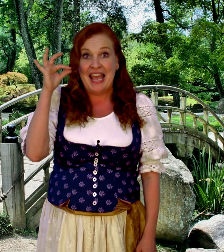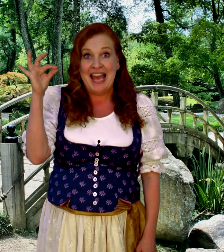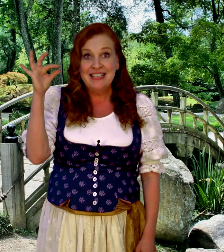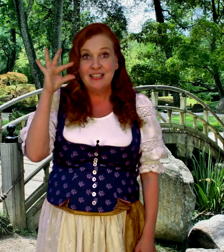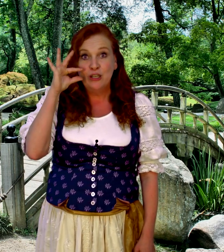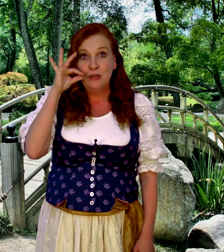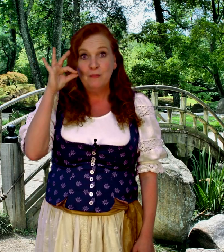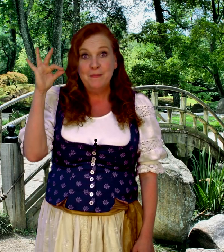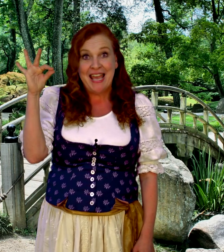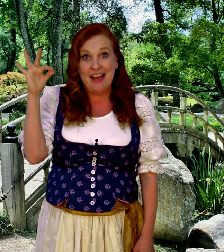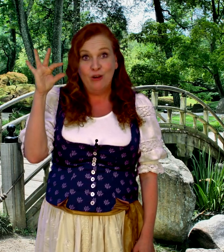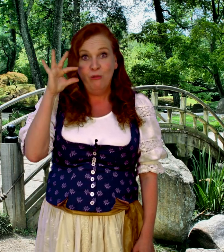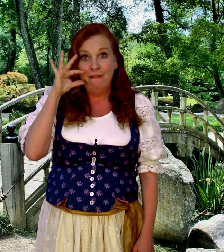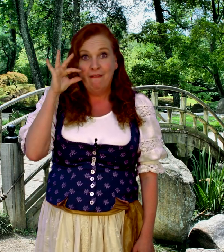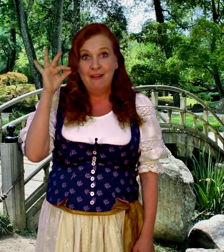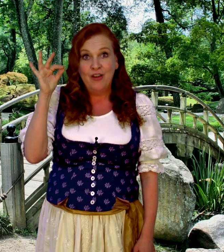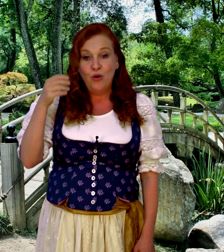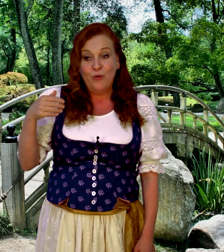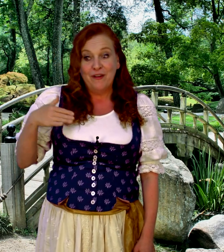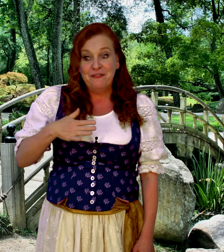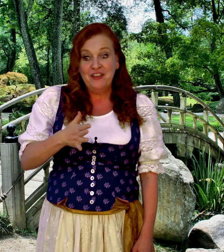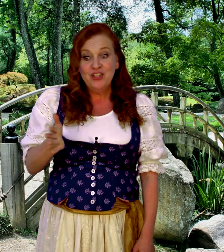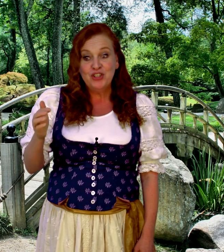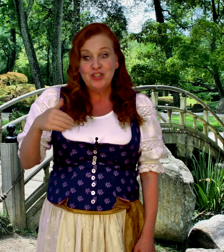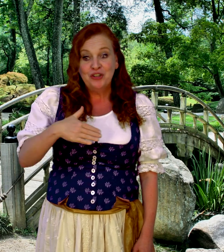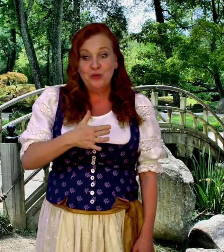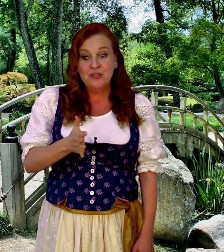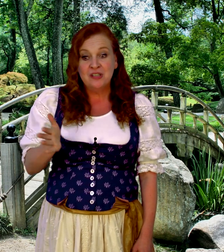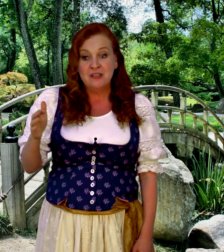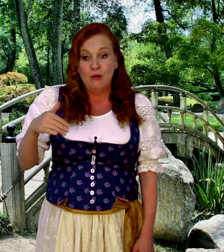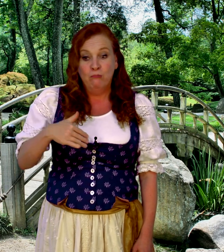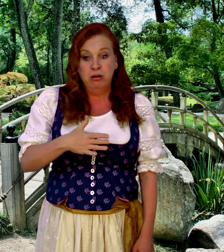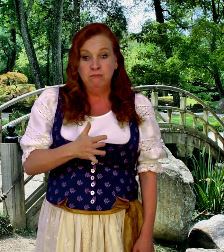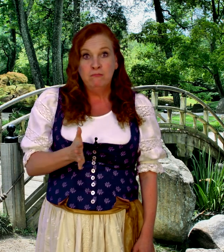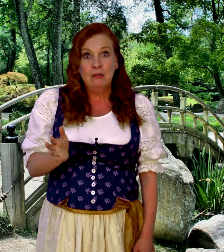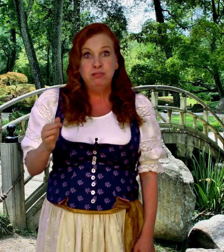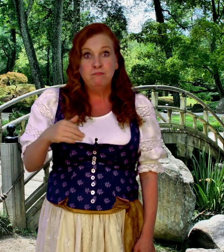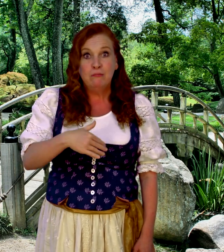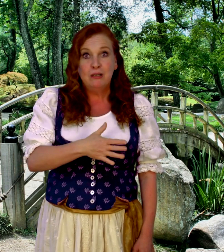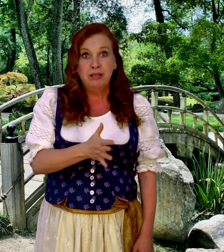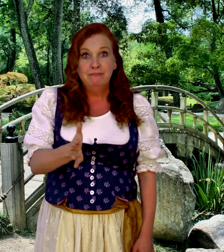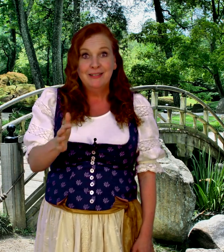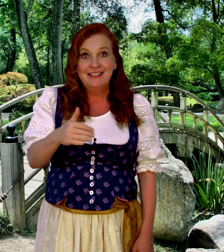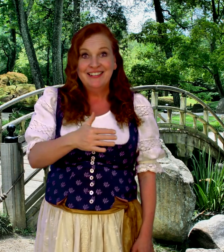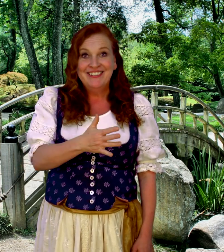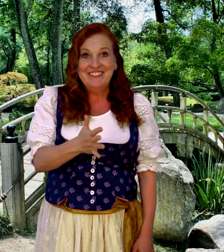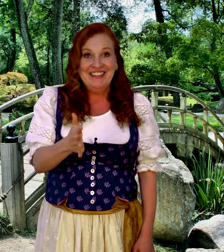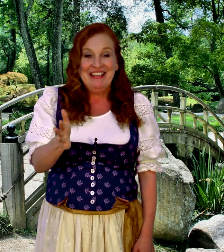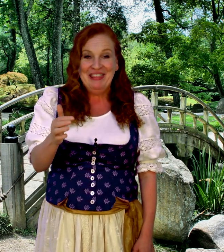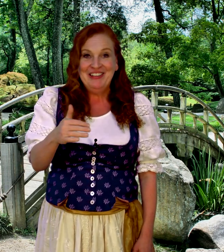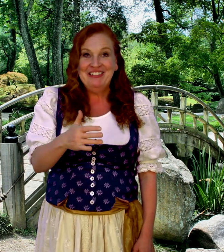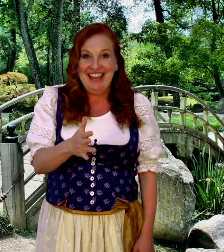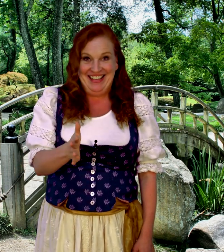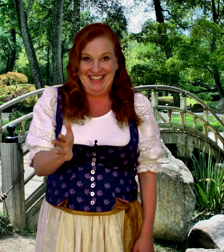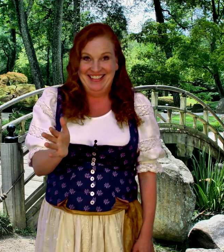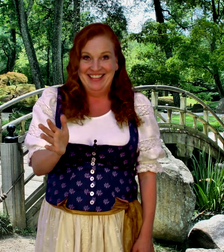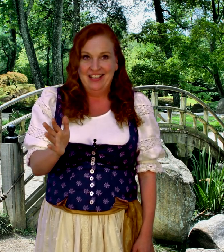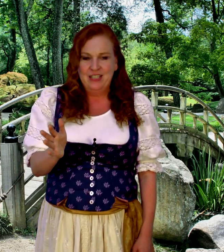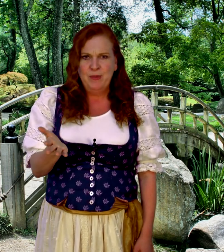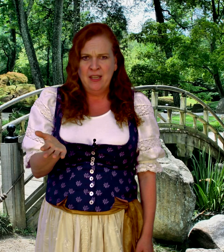cat, meow, or a fish who says blah blah blah blah blah blah blah or anything you like. Speaking